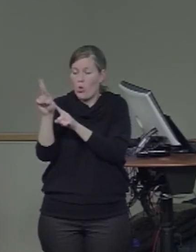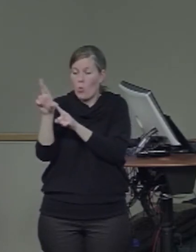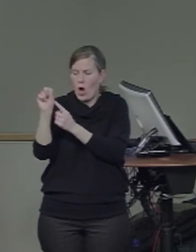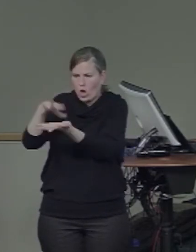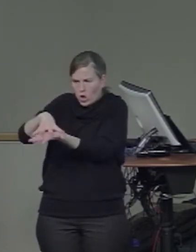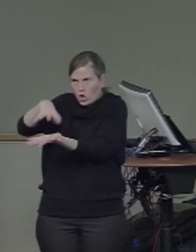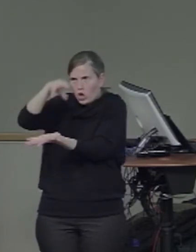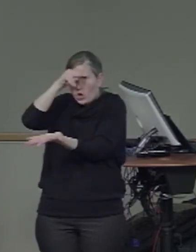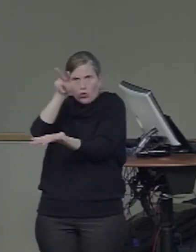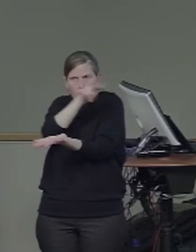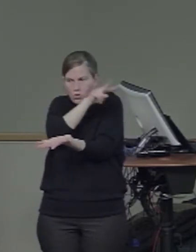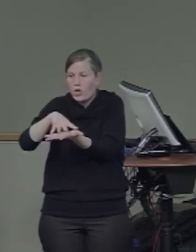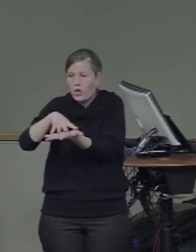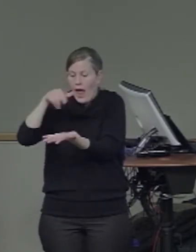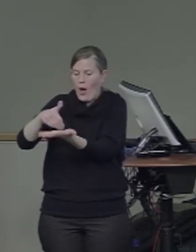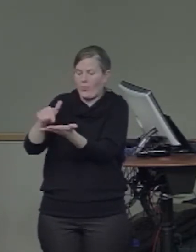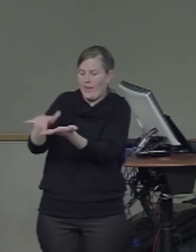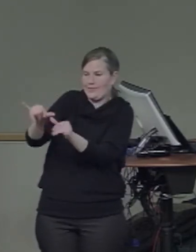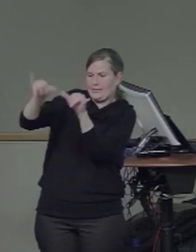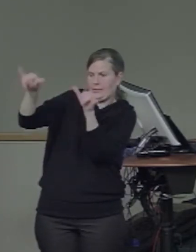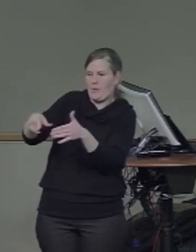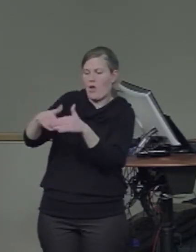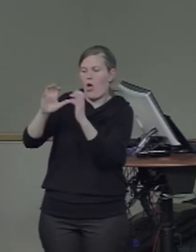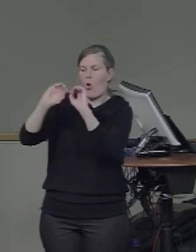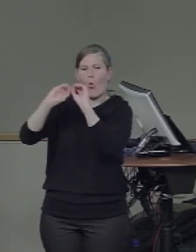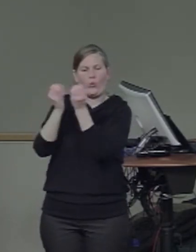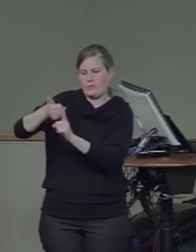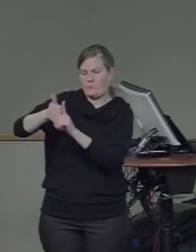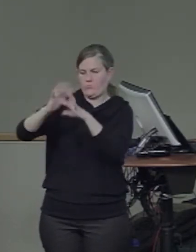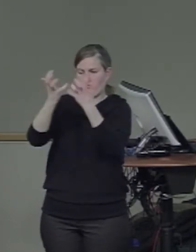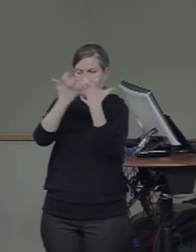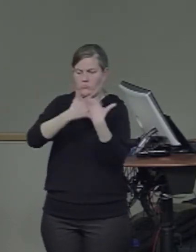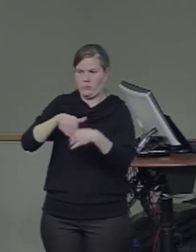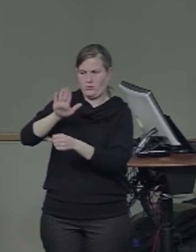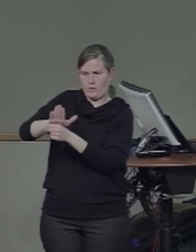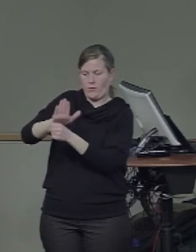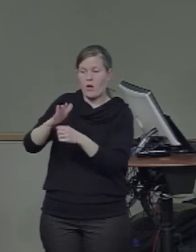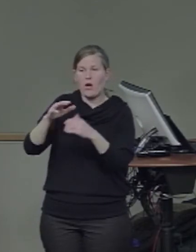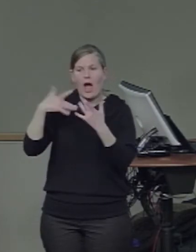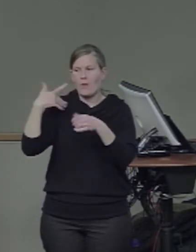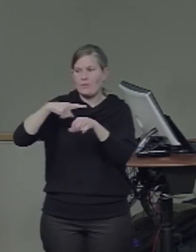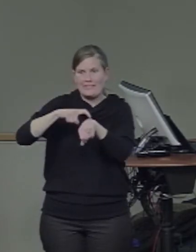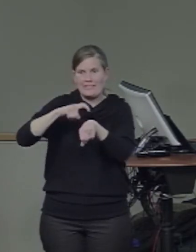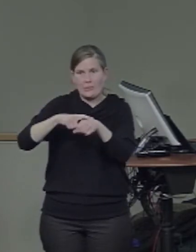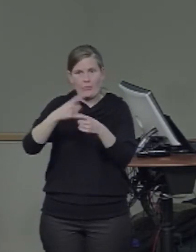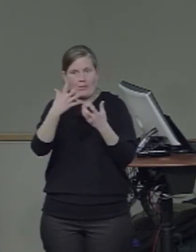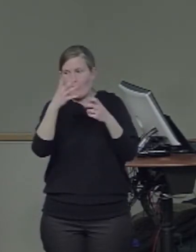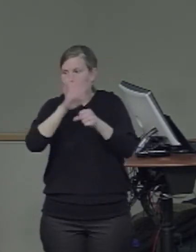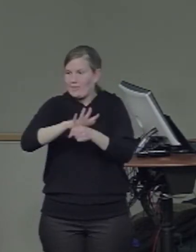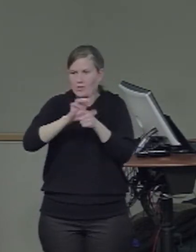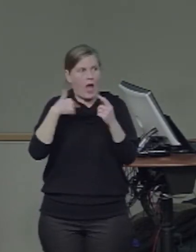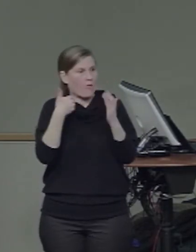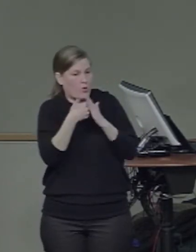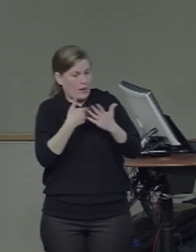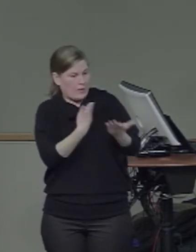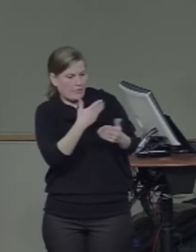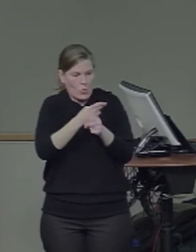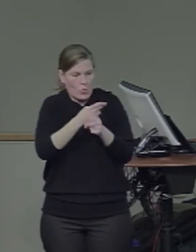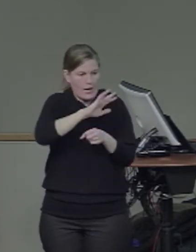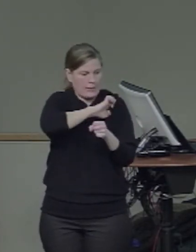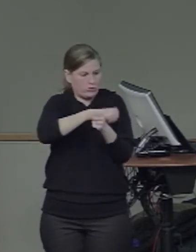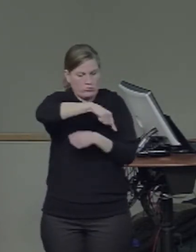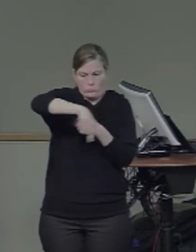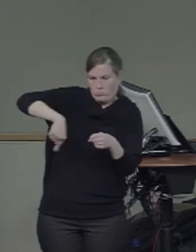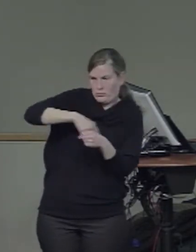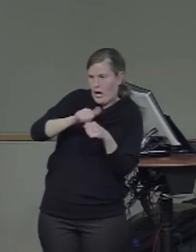There's a pressure for related information to be nearby. There's a pressure against competing representations to be represented